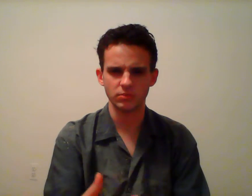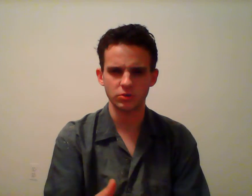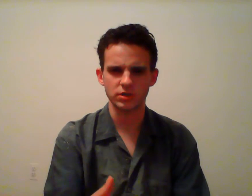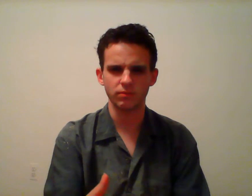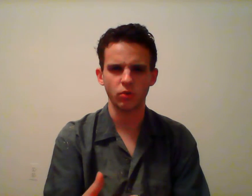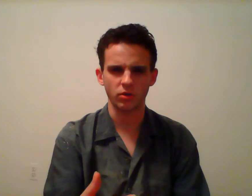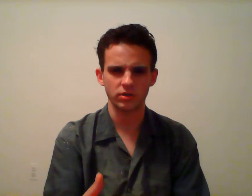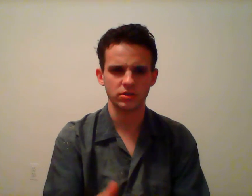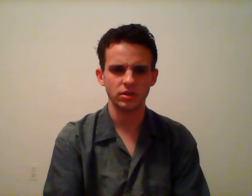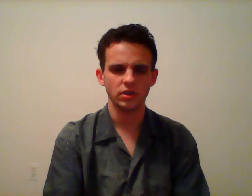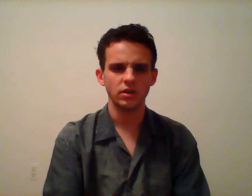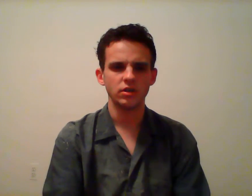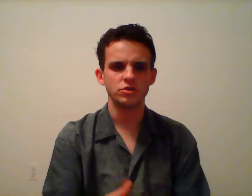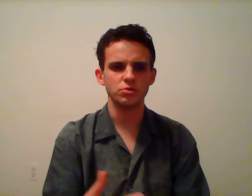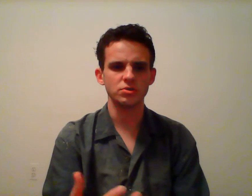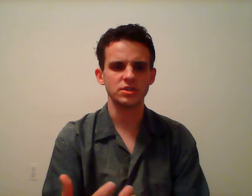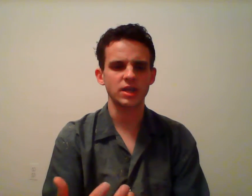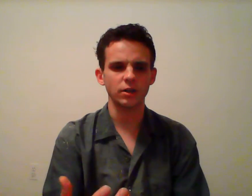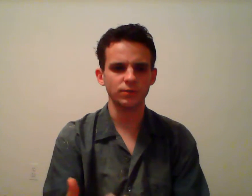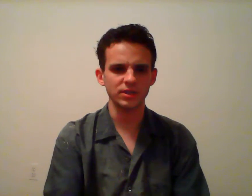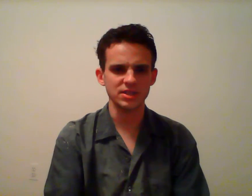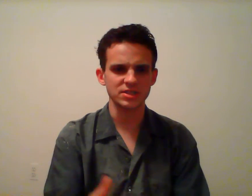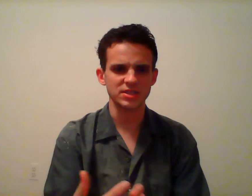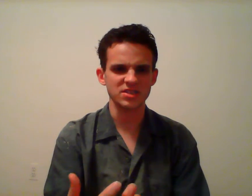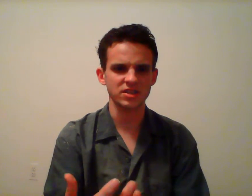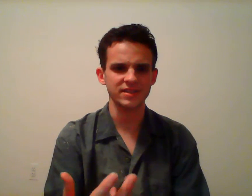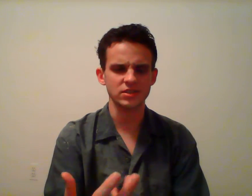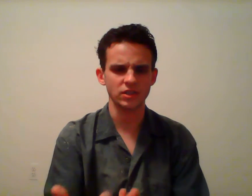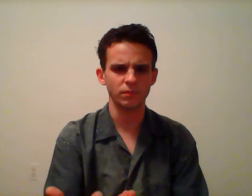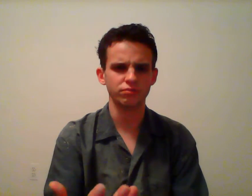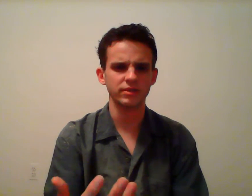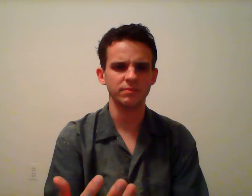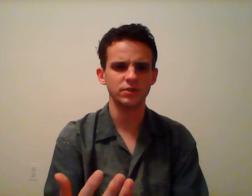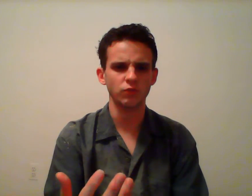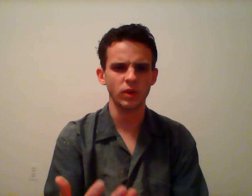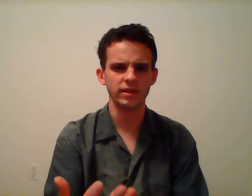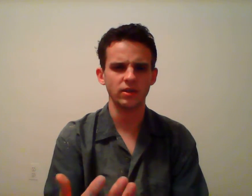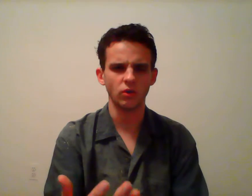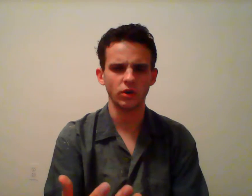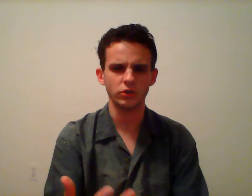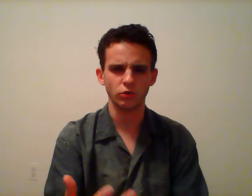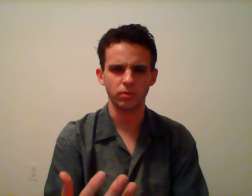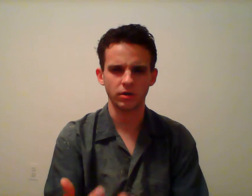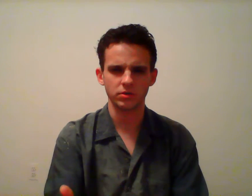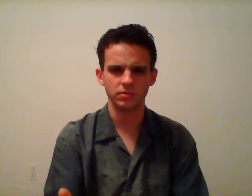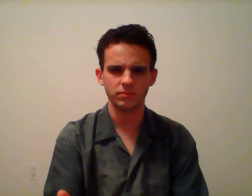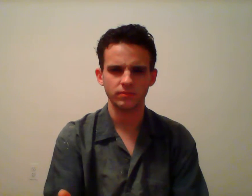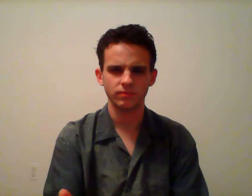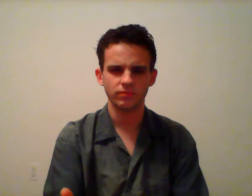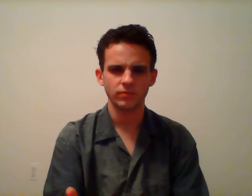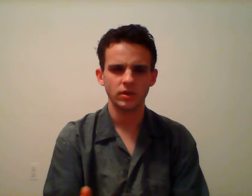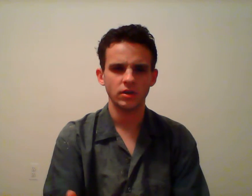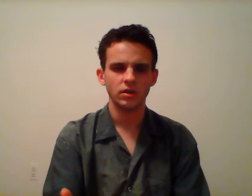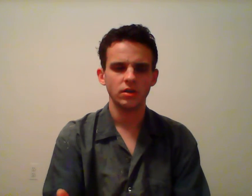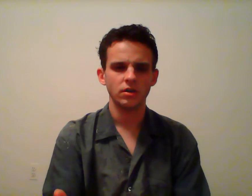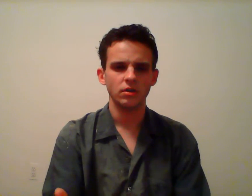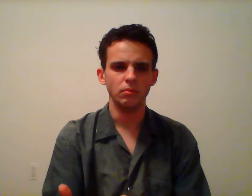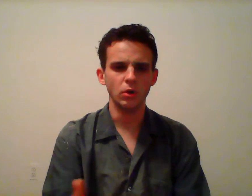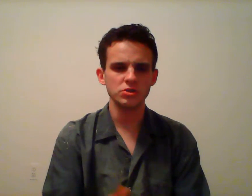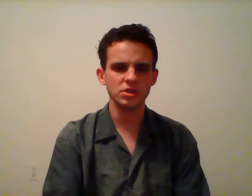the most important. Choose this carefully. This necessitates some preemptive weighing on your part. Most